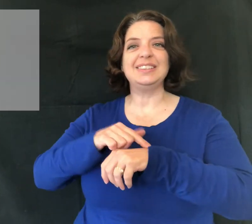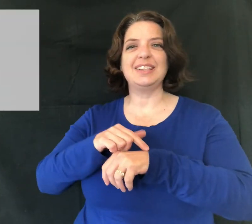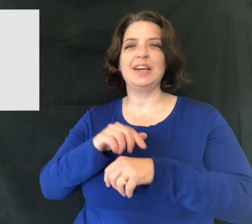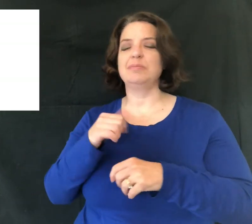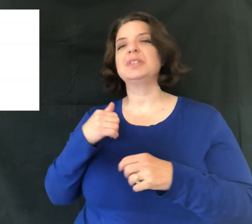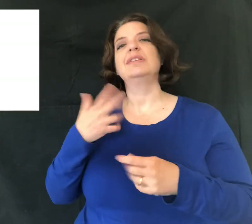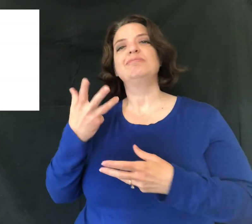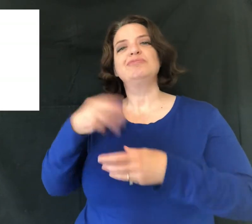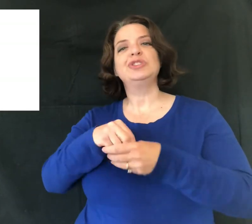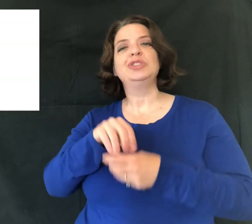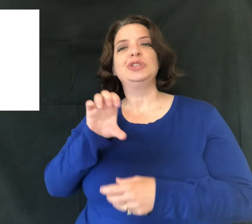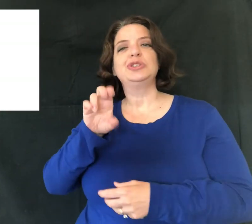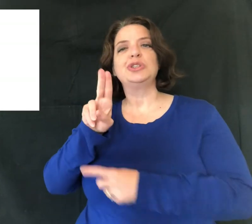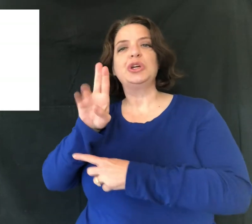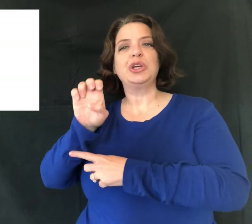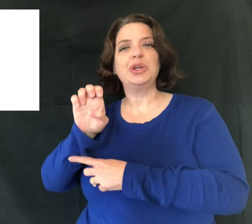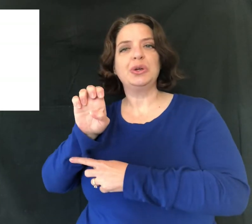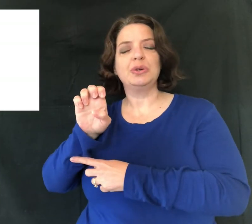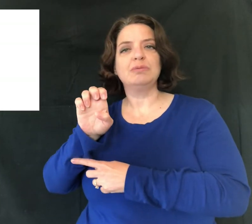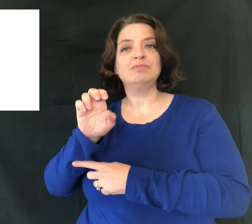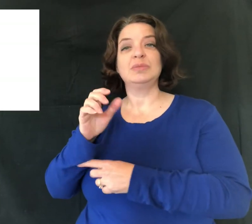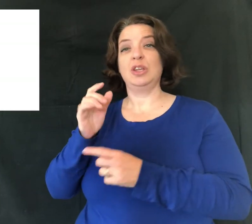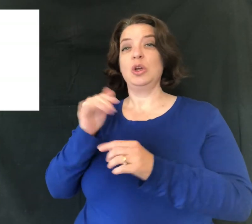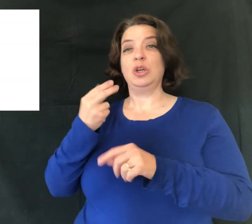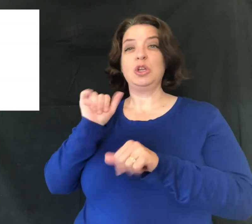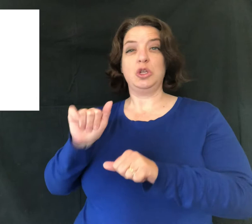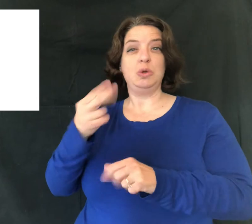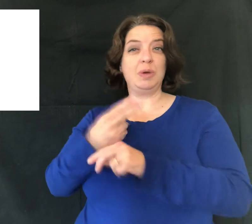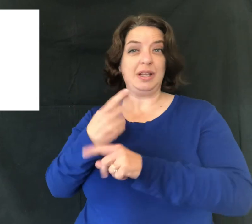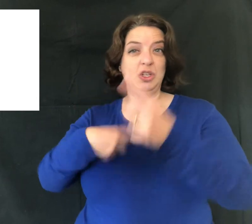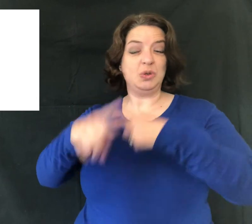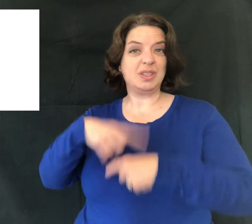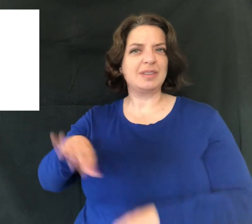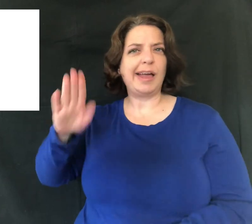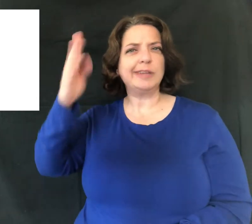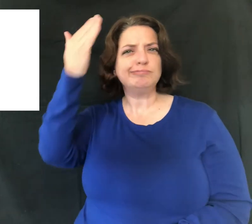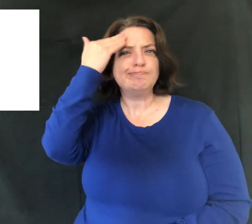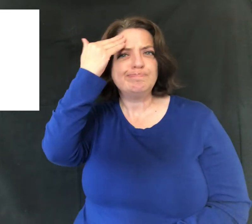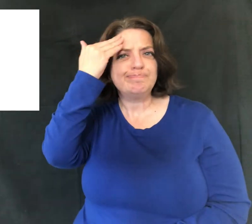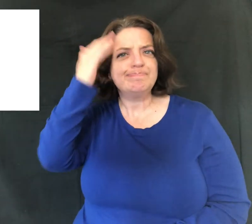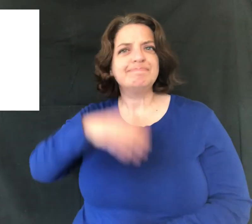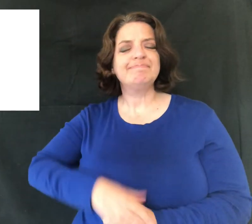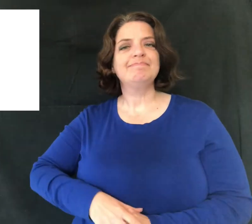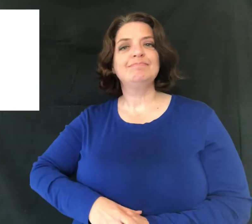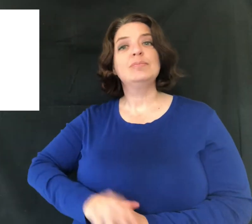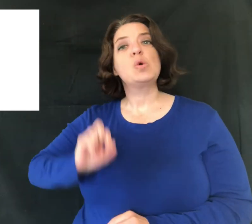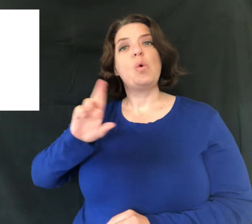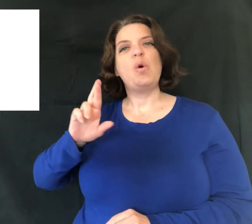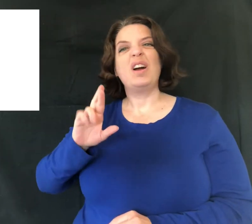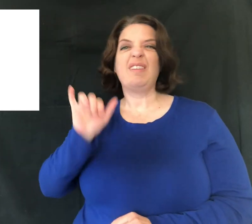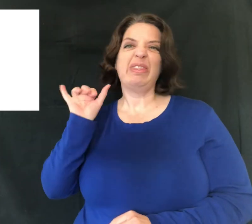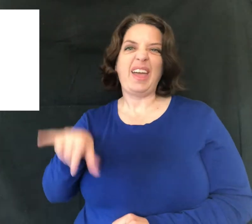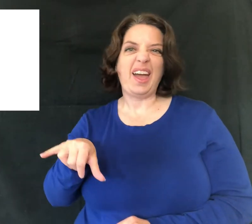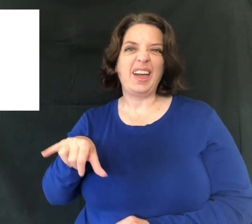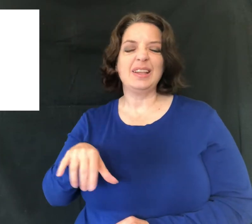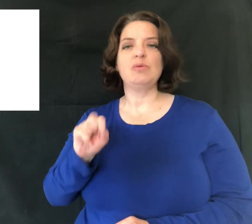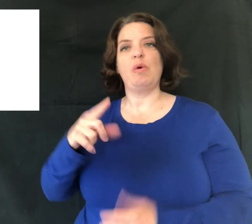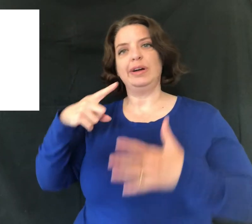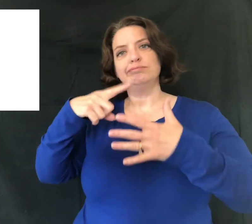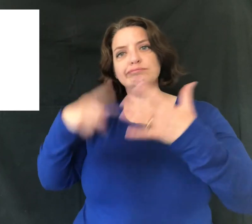Many times, you need to use a cue. So you can start with the sign, you know, or